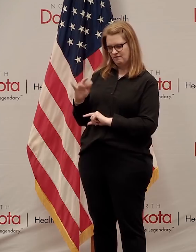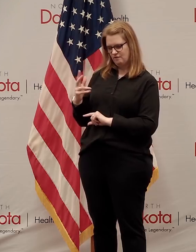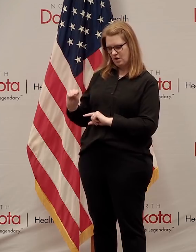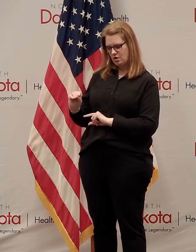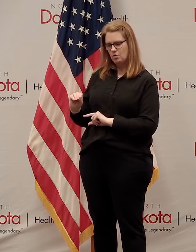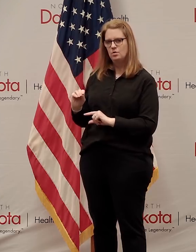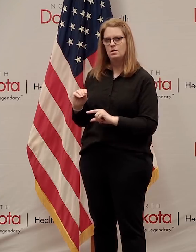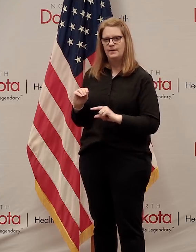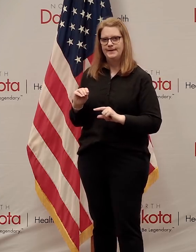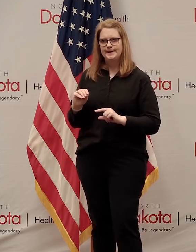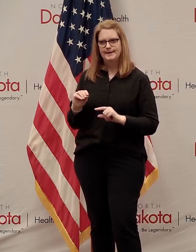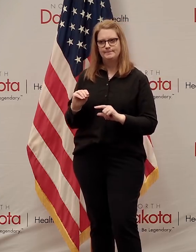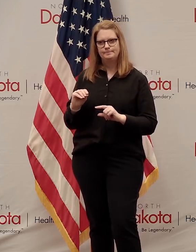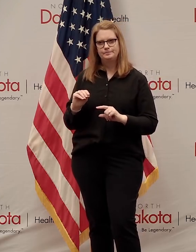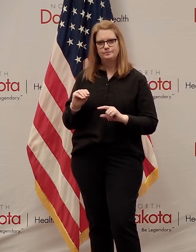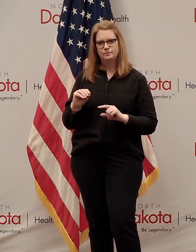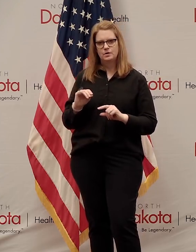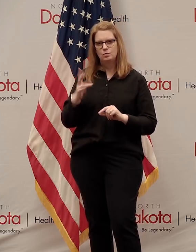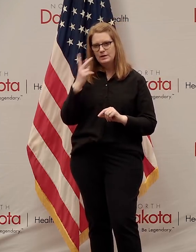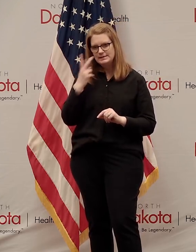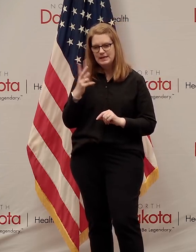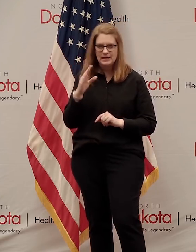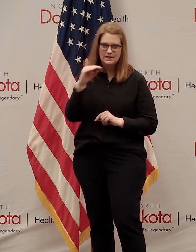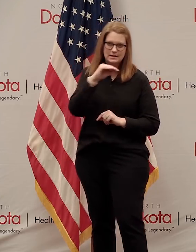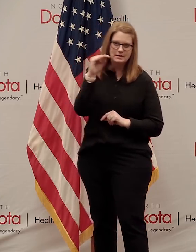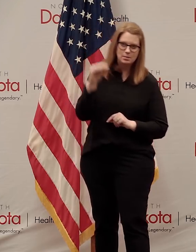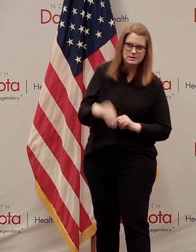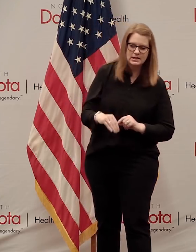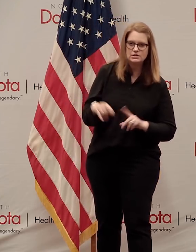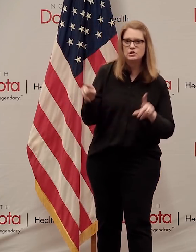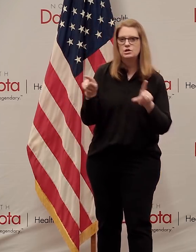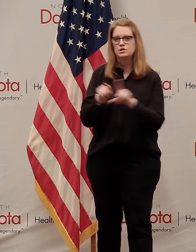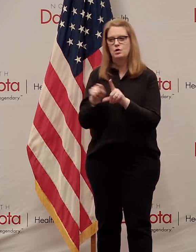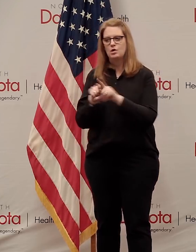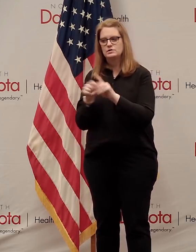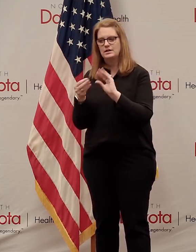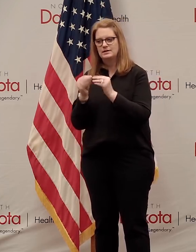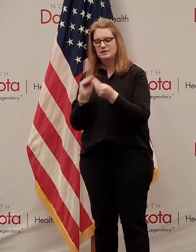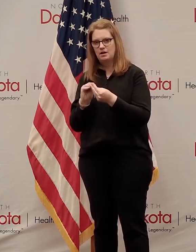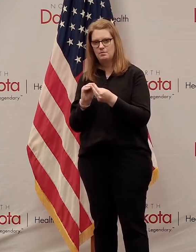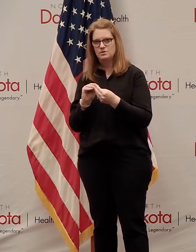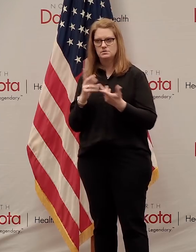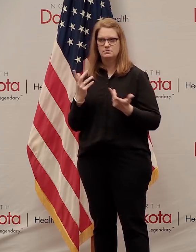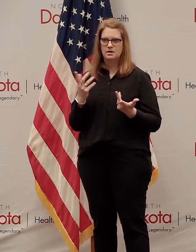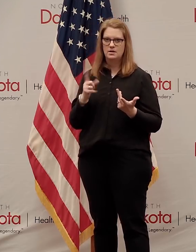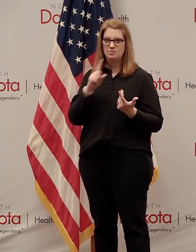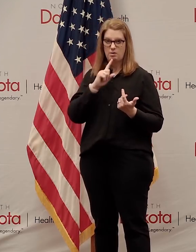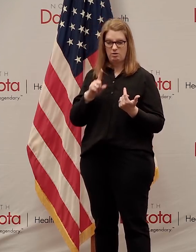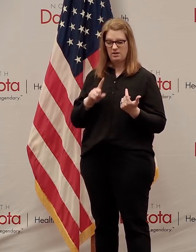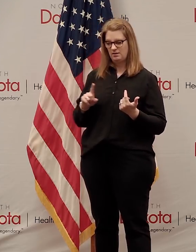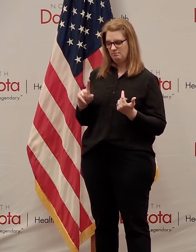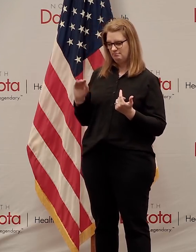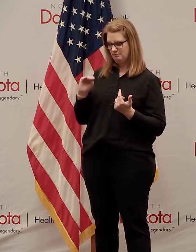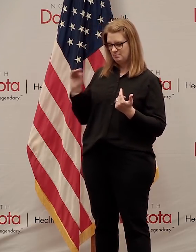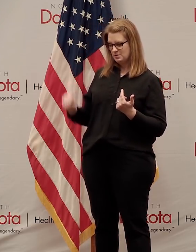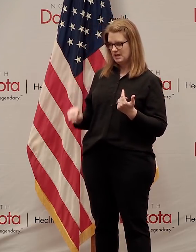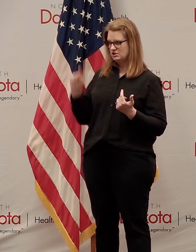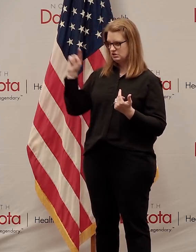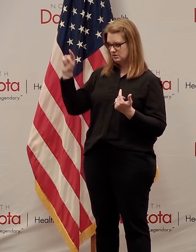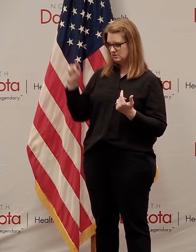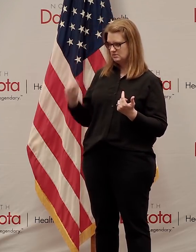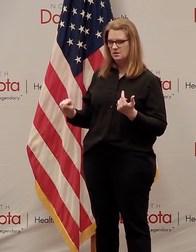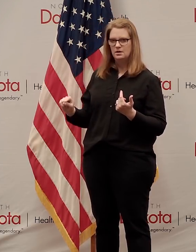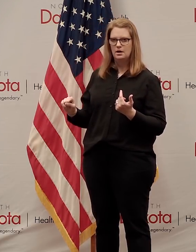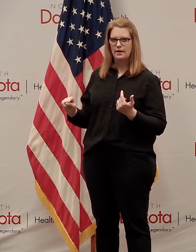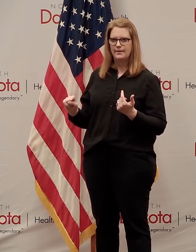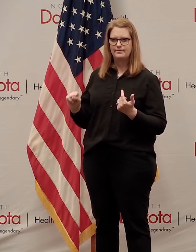percentages, not just the absolute numbers, but on a percentage basis, they're not all out of line with other parts of the state. We didn't show those today, but we've